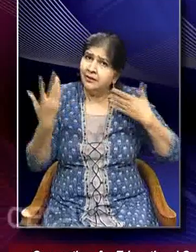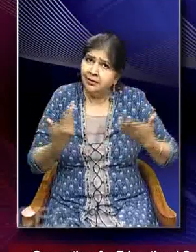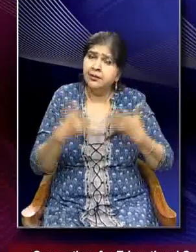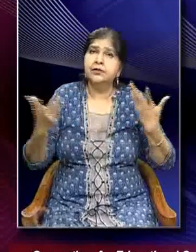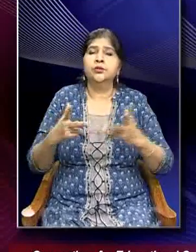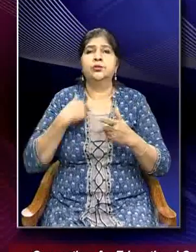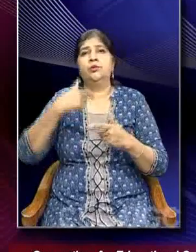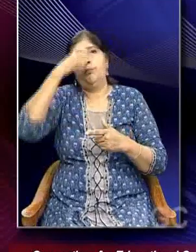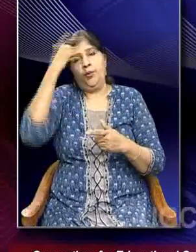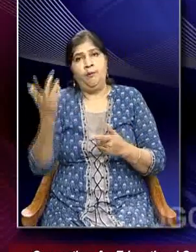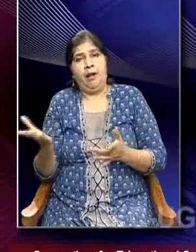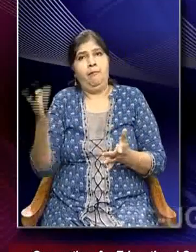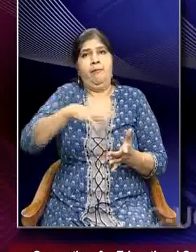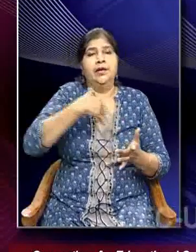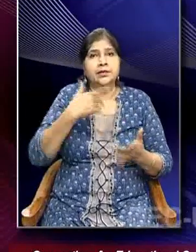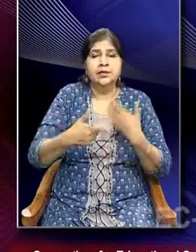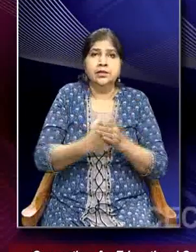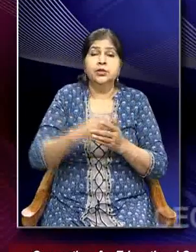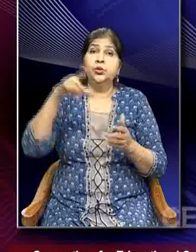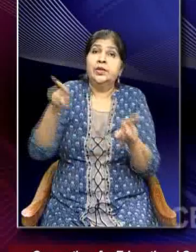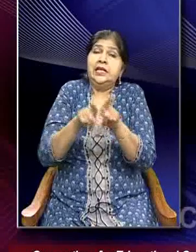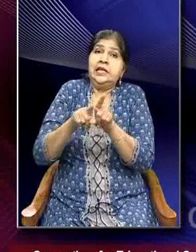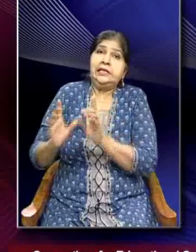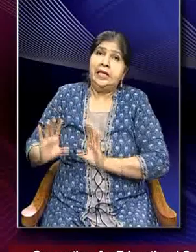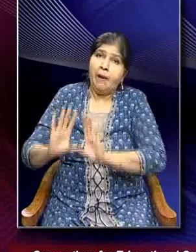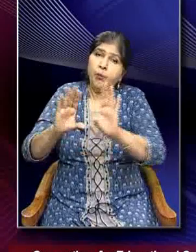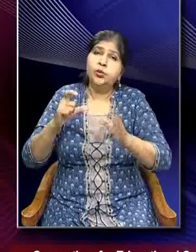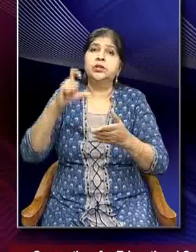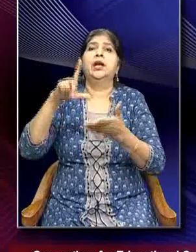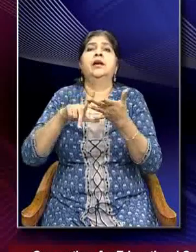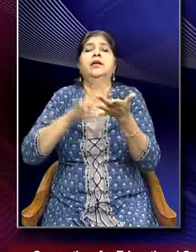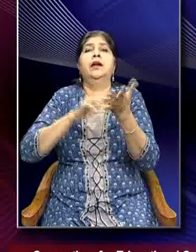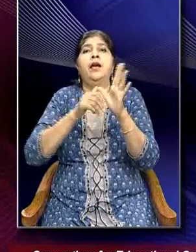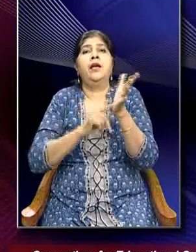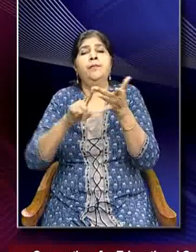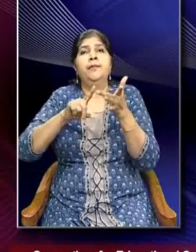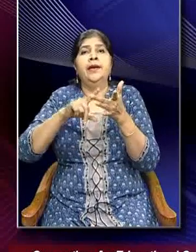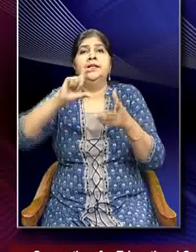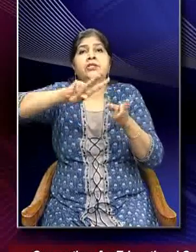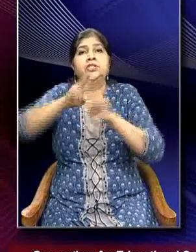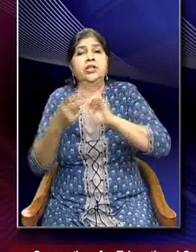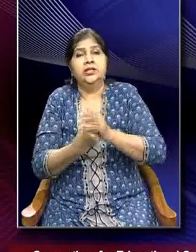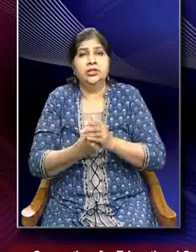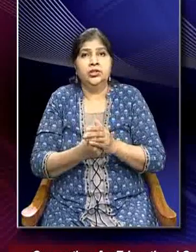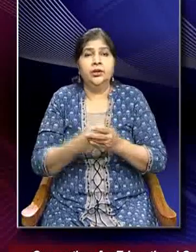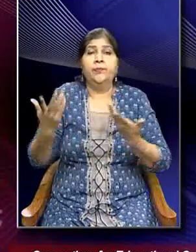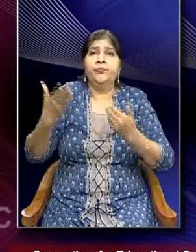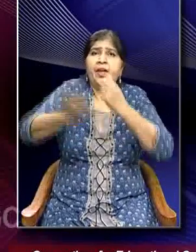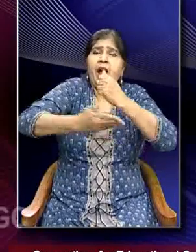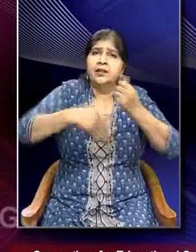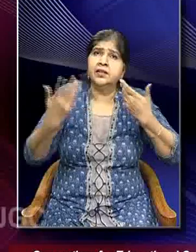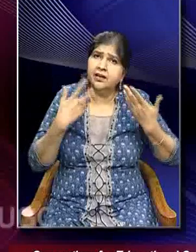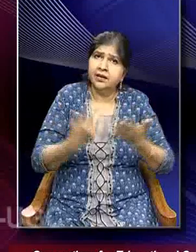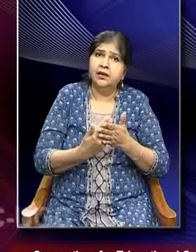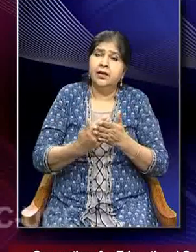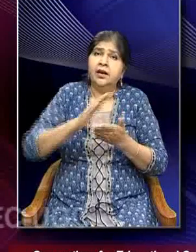important cause of climate change. Deforestation that is clearance, clear cutting or